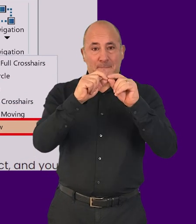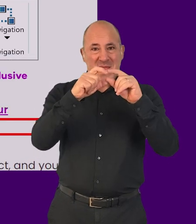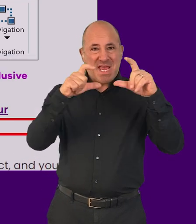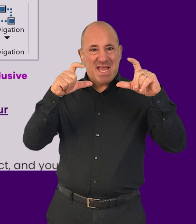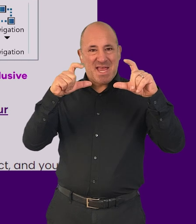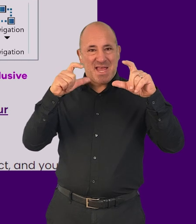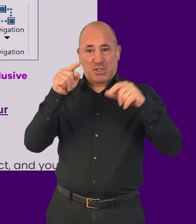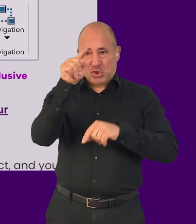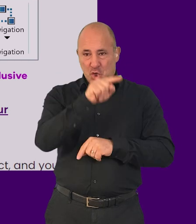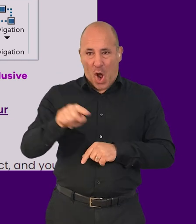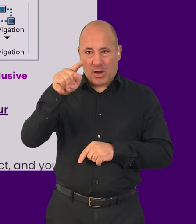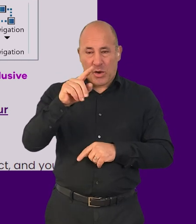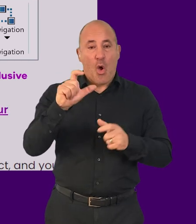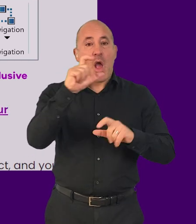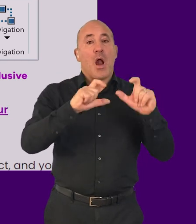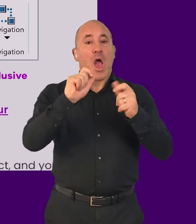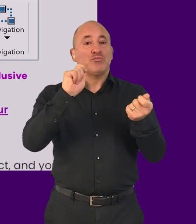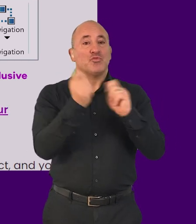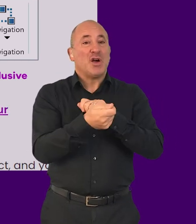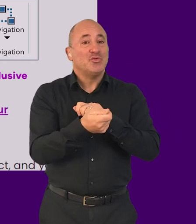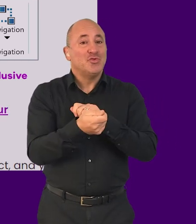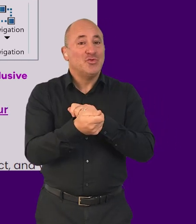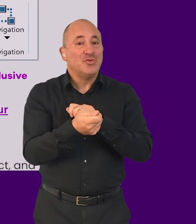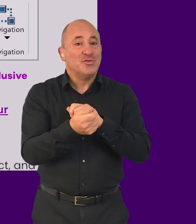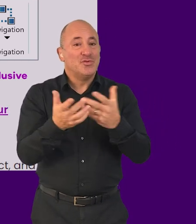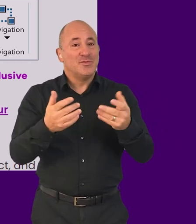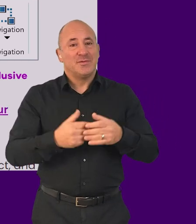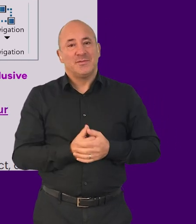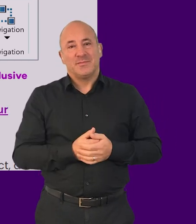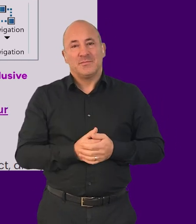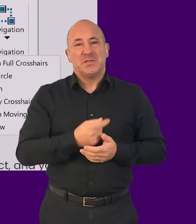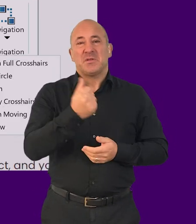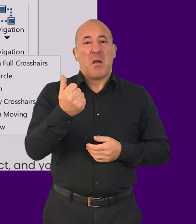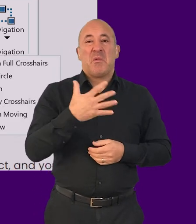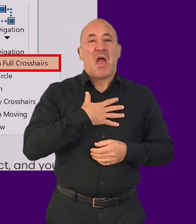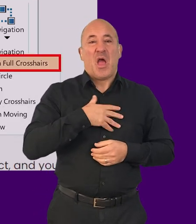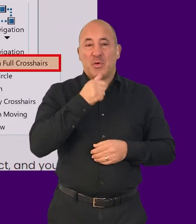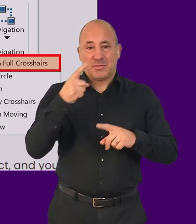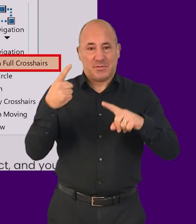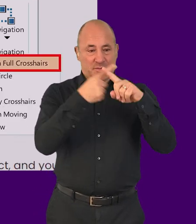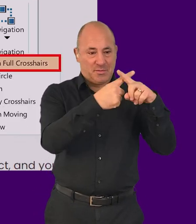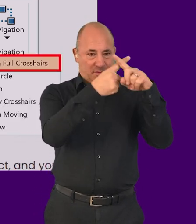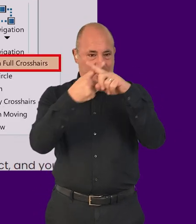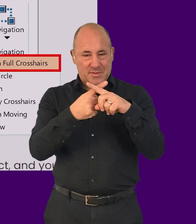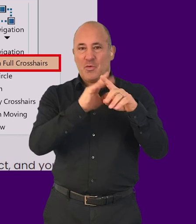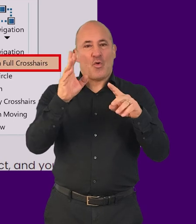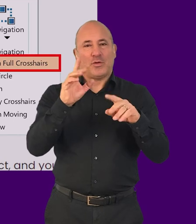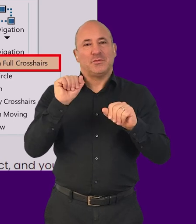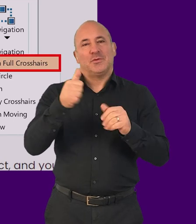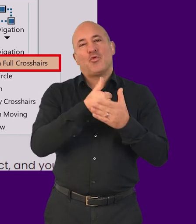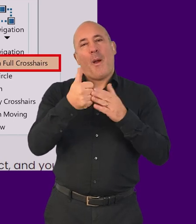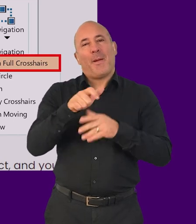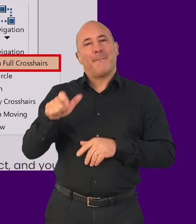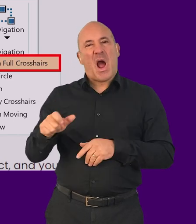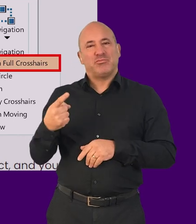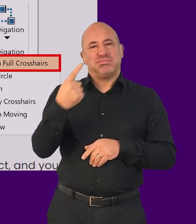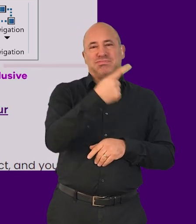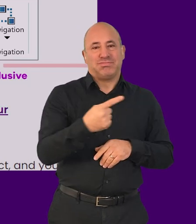circling them or changing the color. Some people may prefer to use crosshairs rather than a mouse cursor, especially if they can be customized.